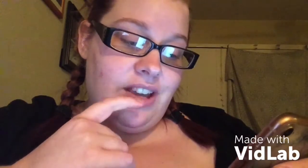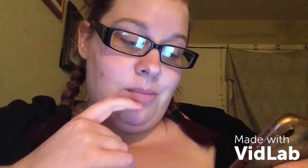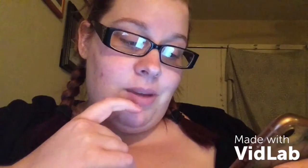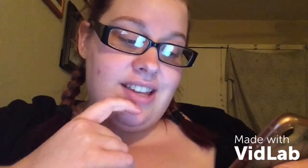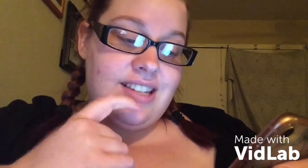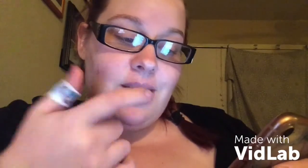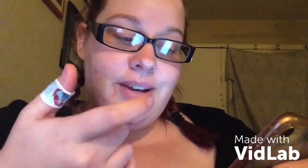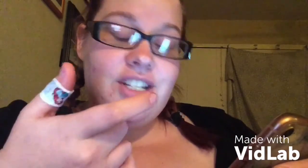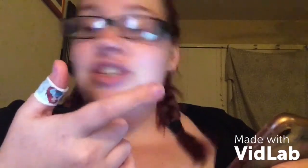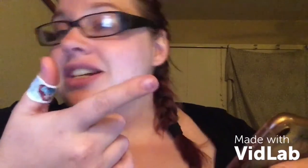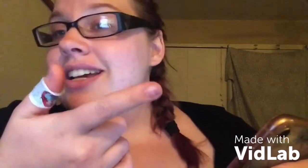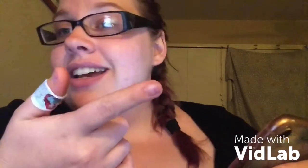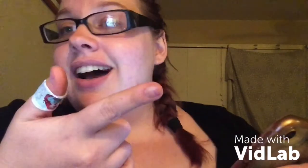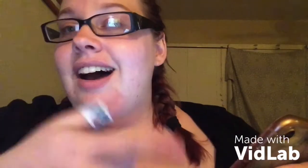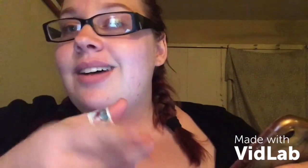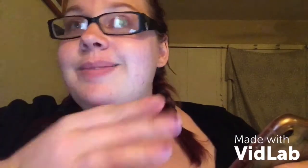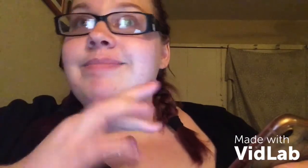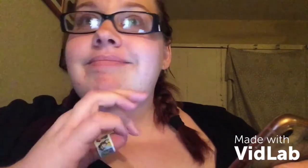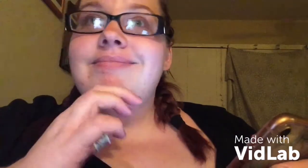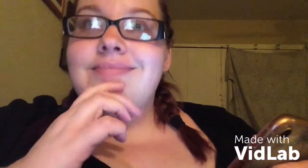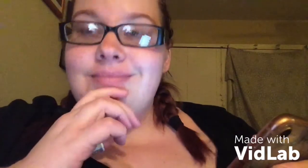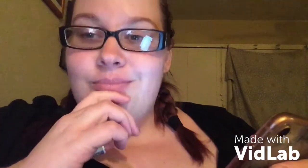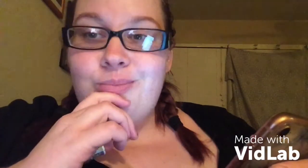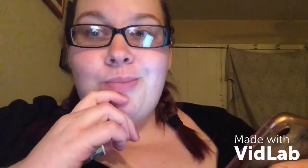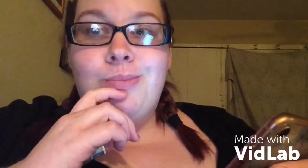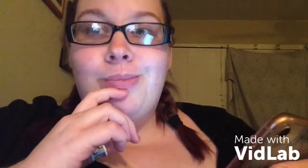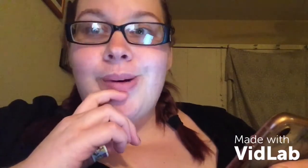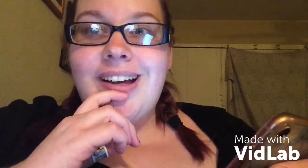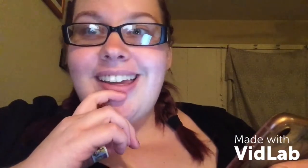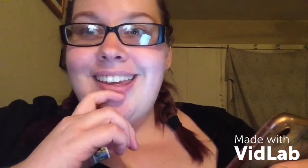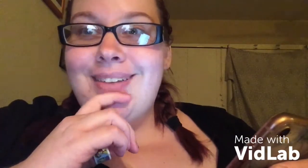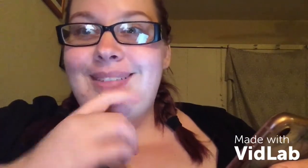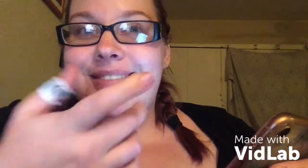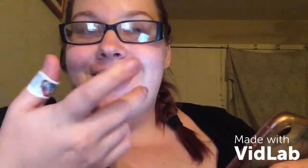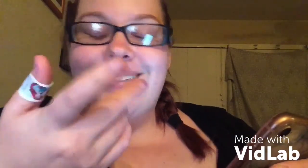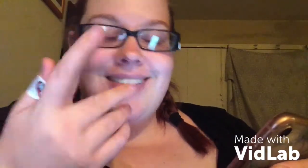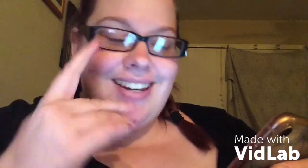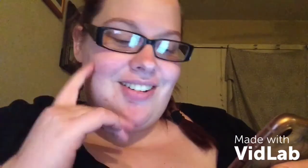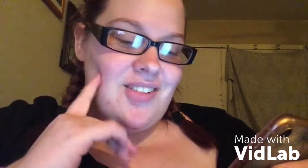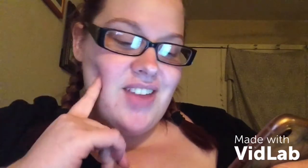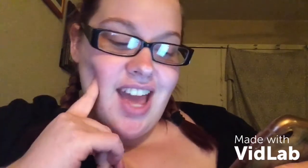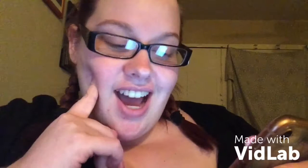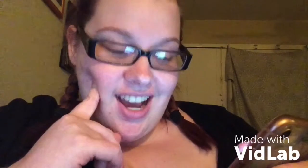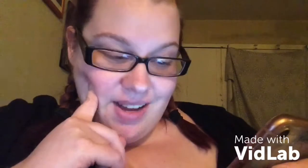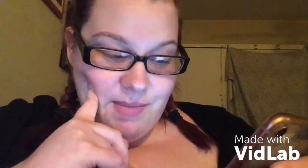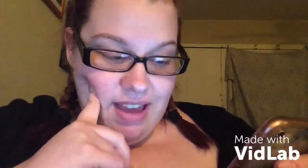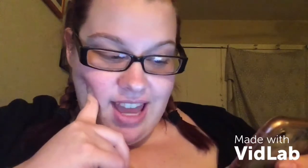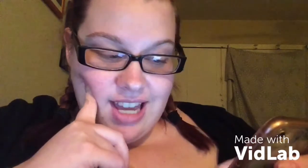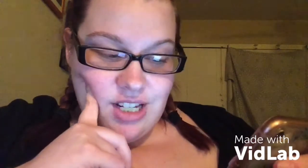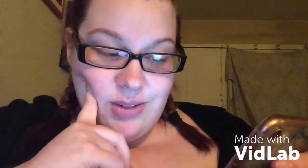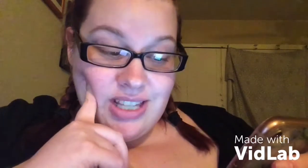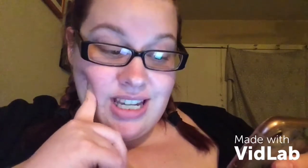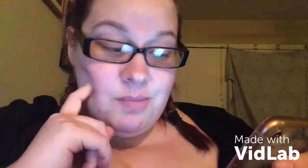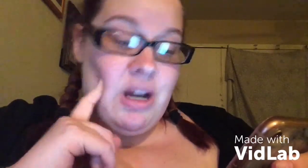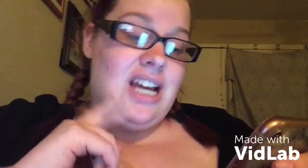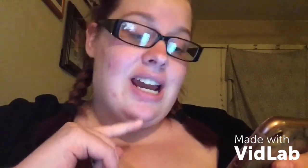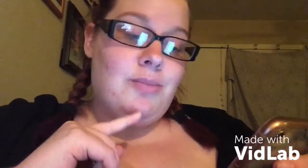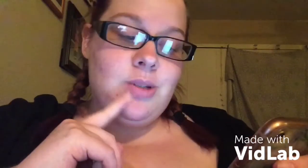could be a sandwich, um, but you never know, you never know. Um, and do I think pineapples